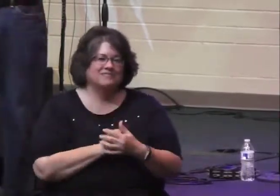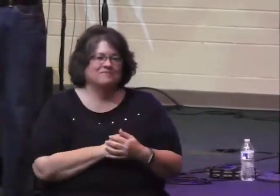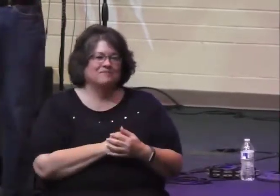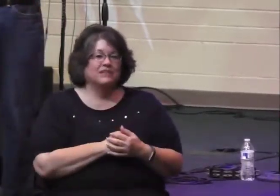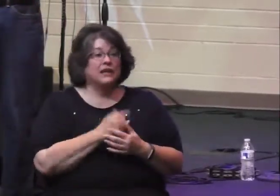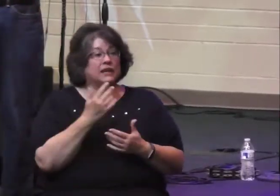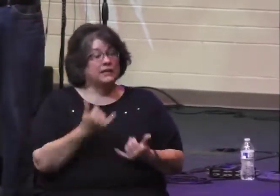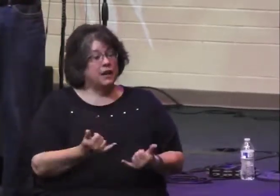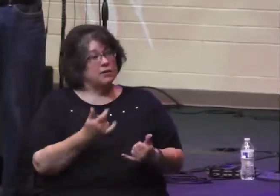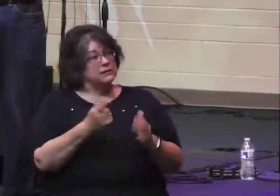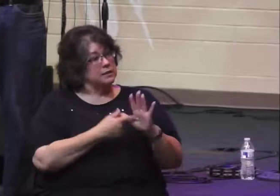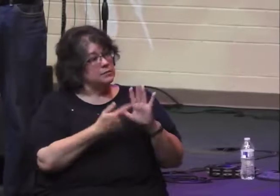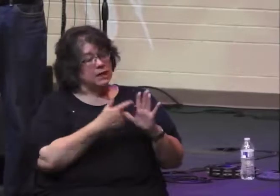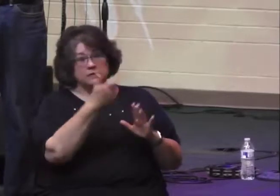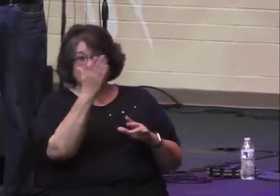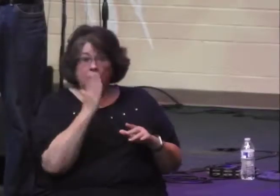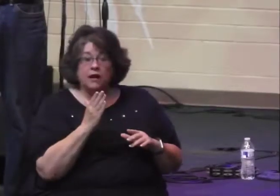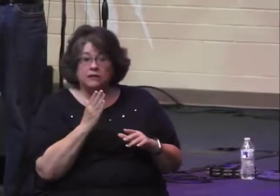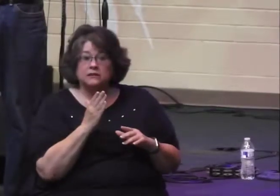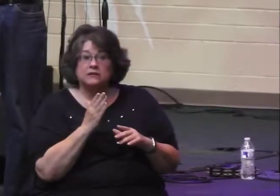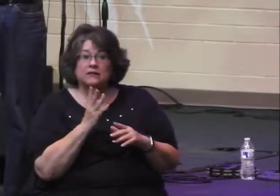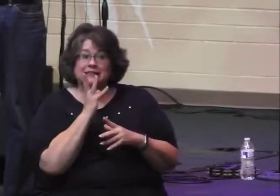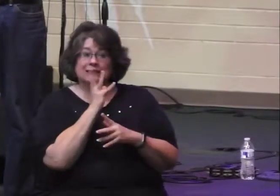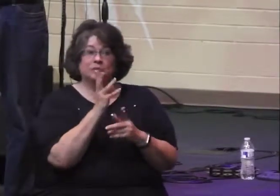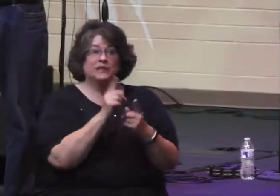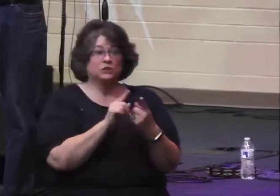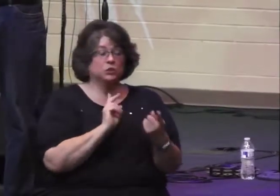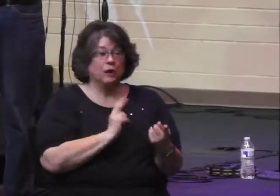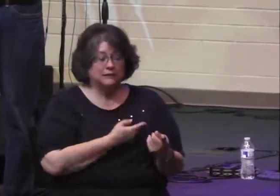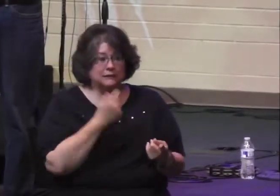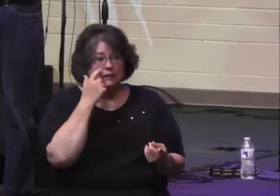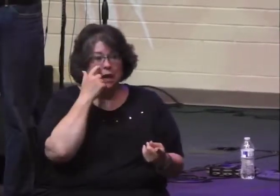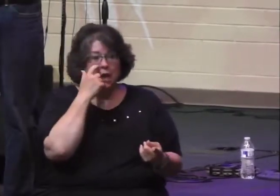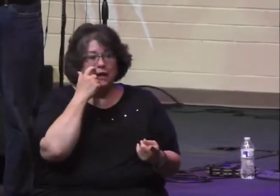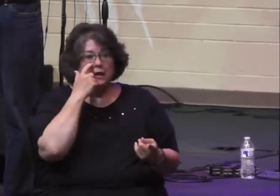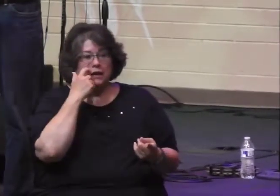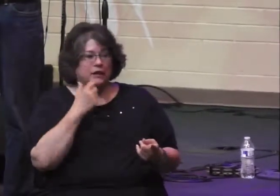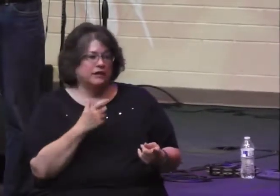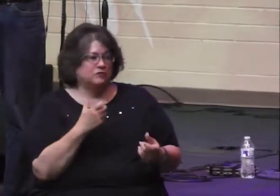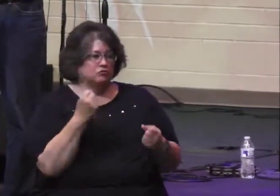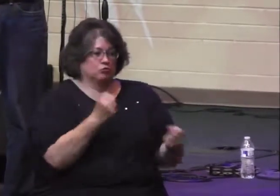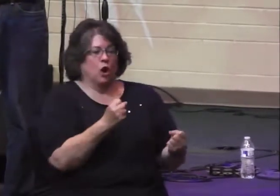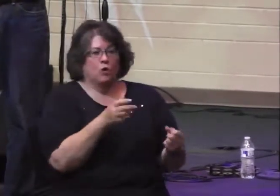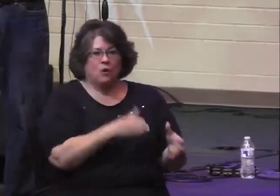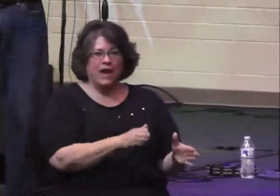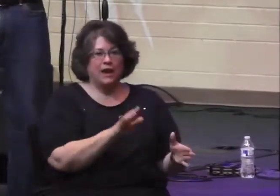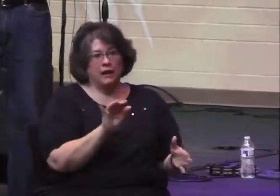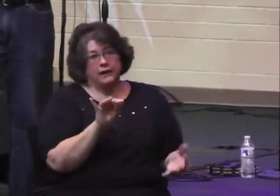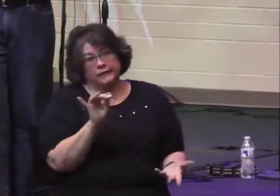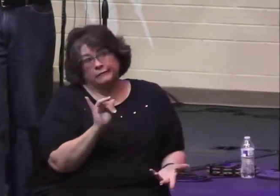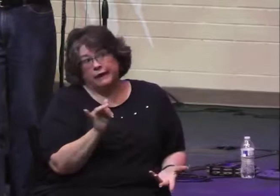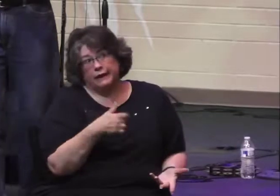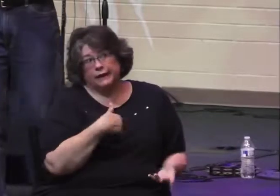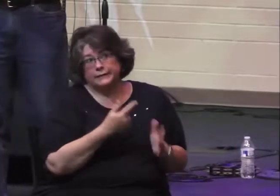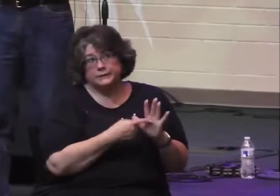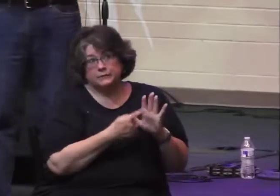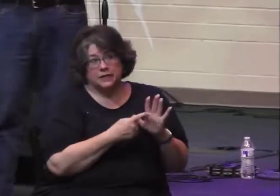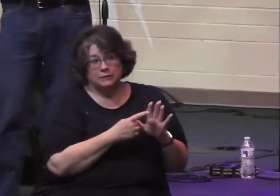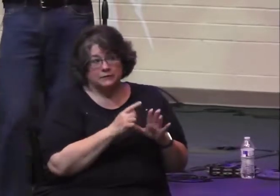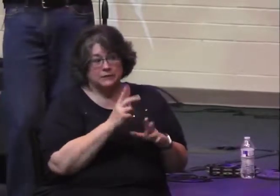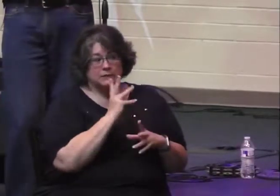sometimes God speaks to us in a very direct, forceful way, like I sometimes speak to Linda.